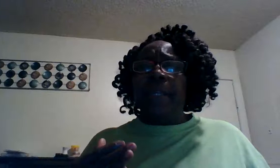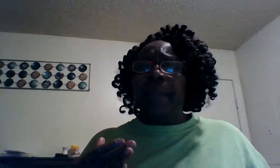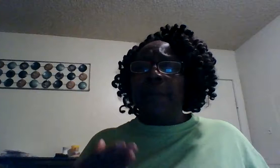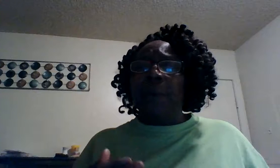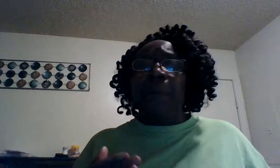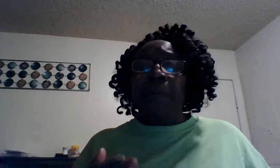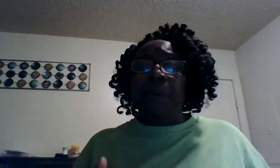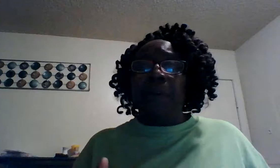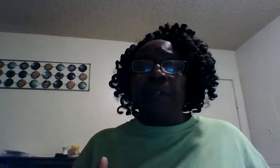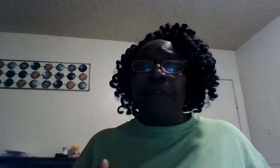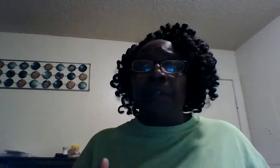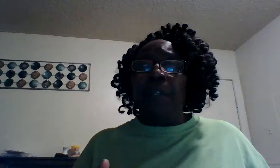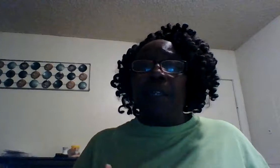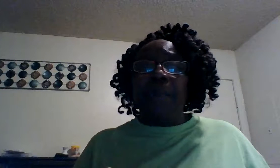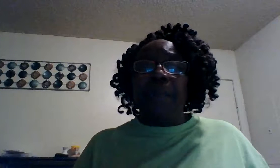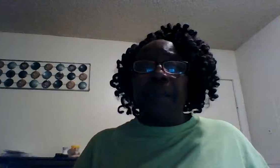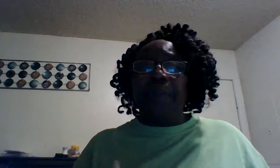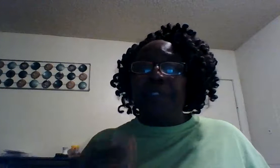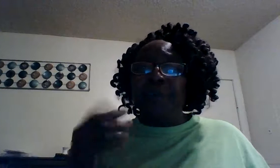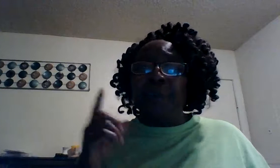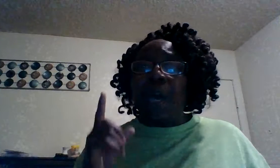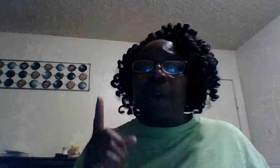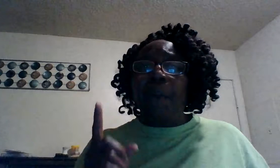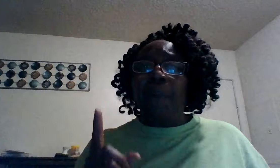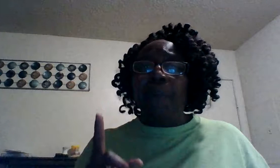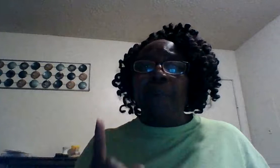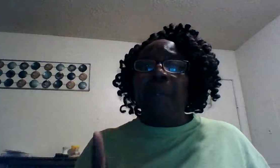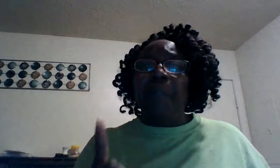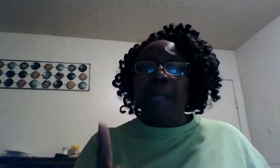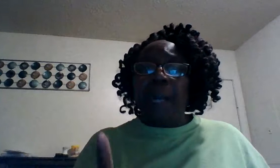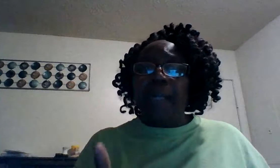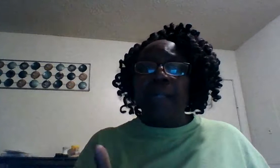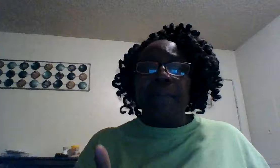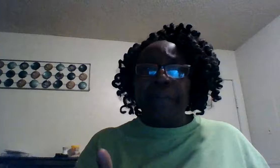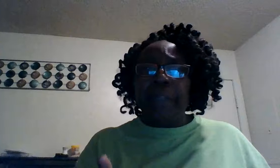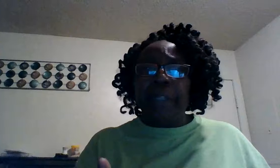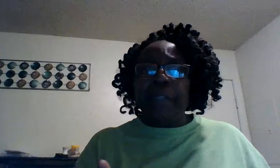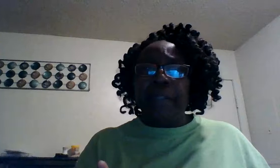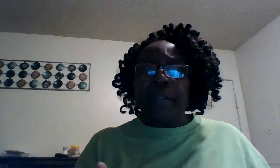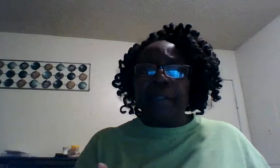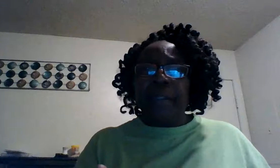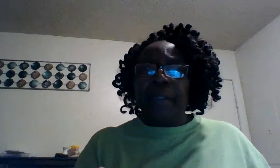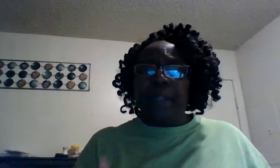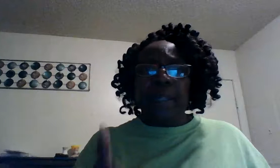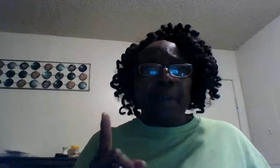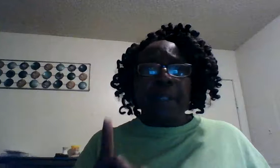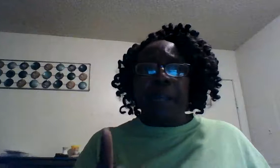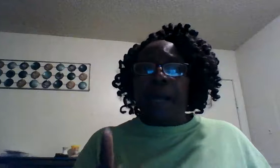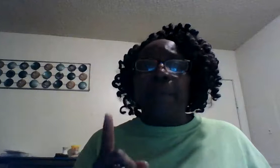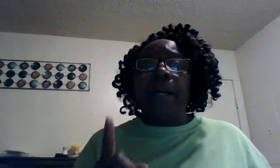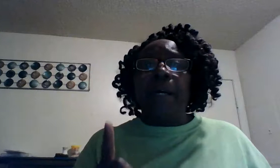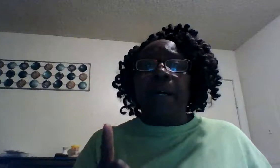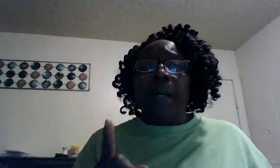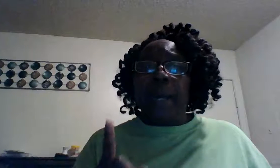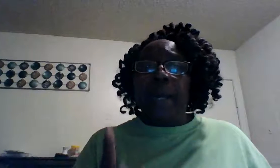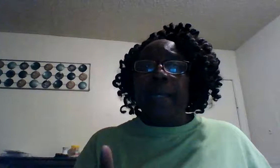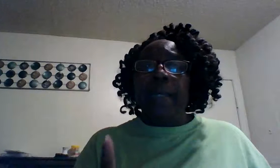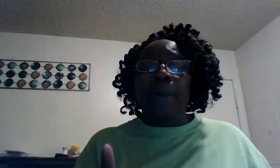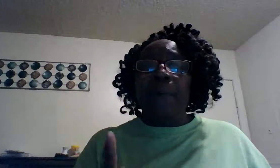won't throw you for a little bit but you will always remember god loves me and i'm gonna i'm gonna hang on